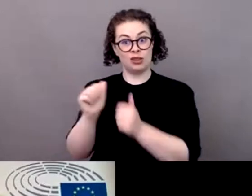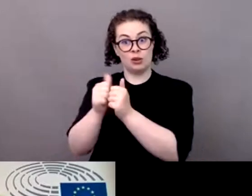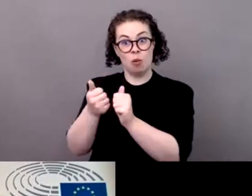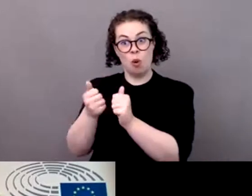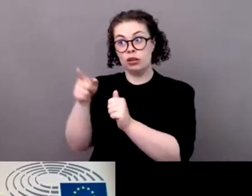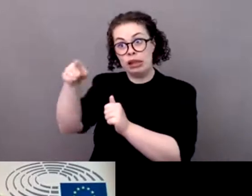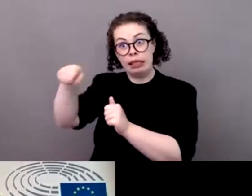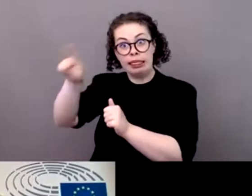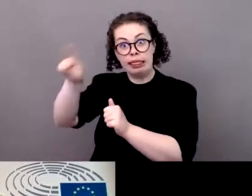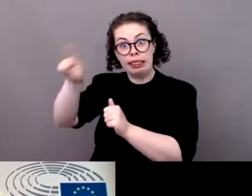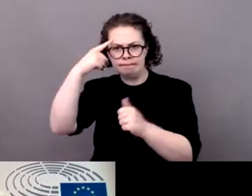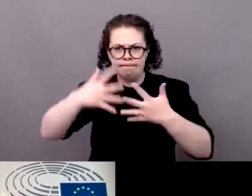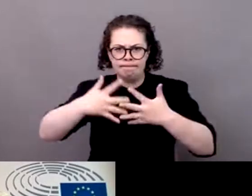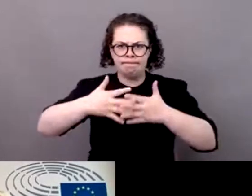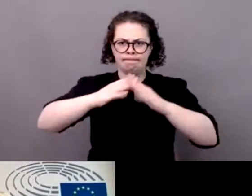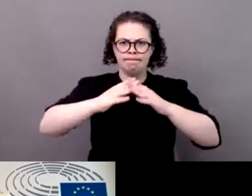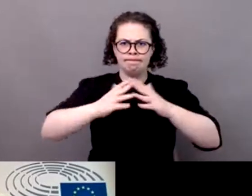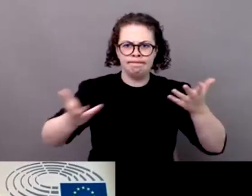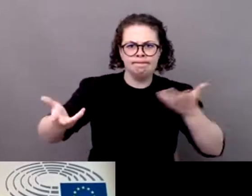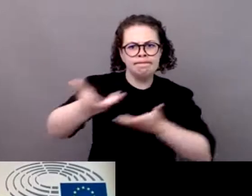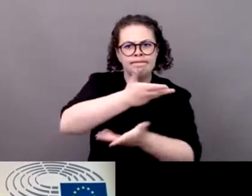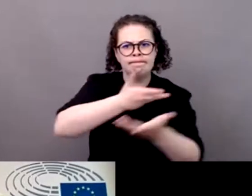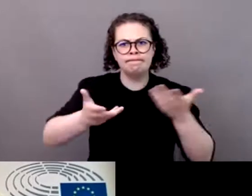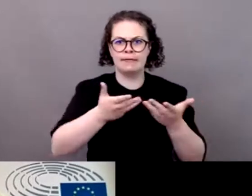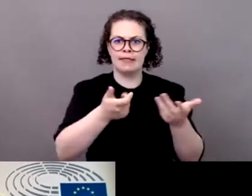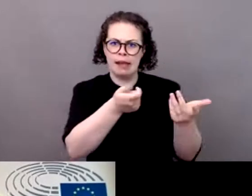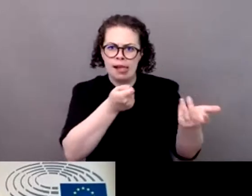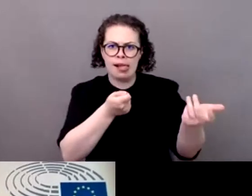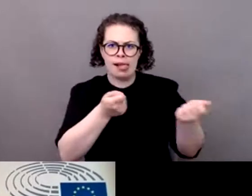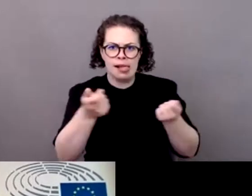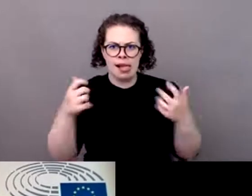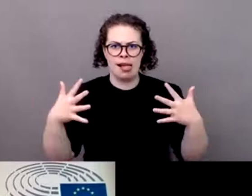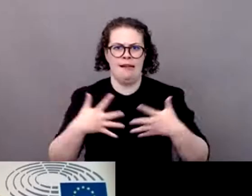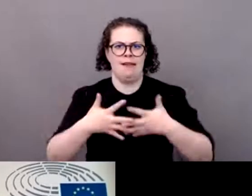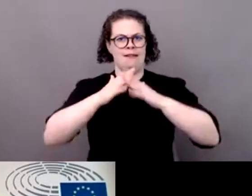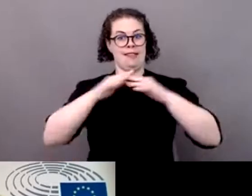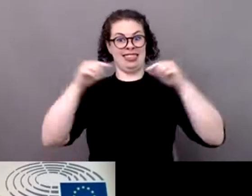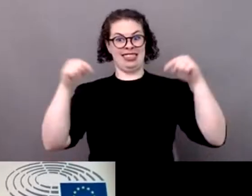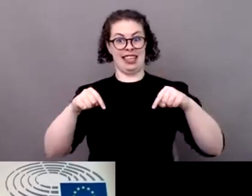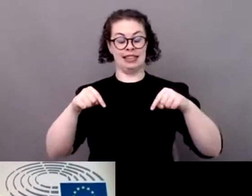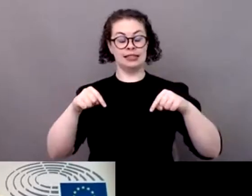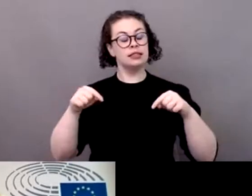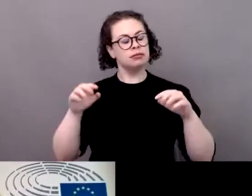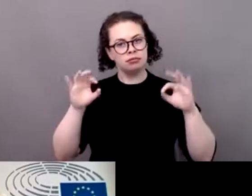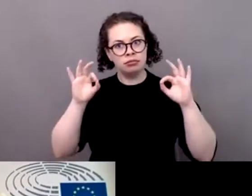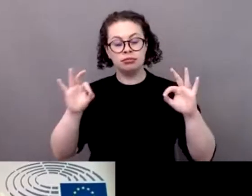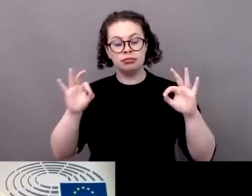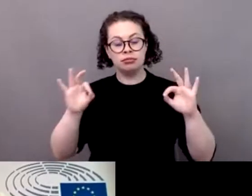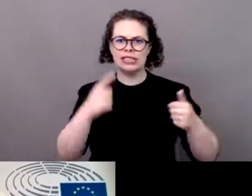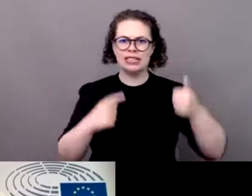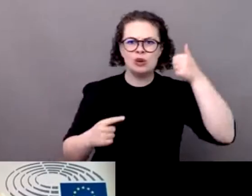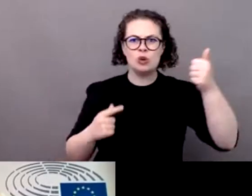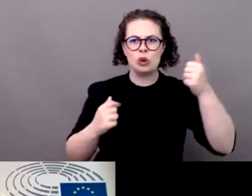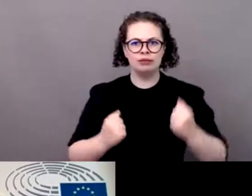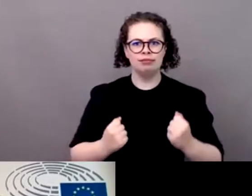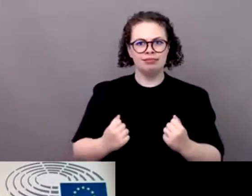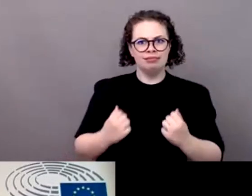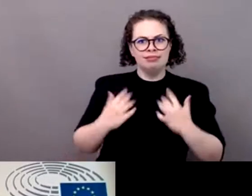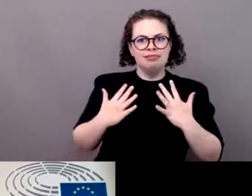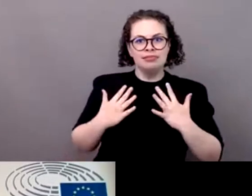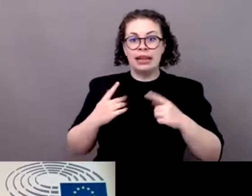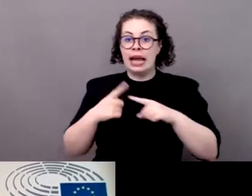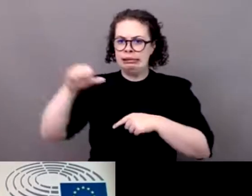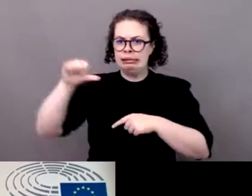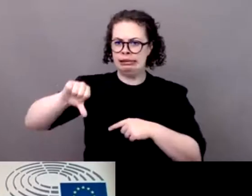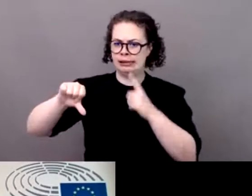opportunity to discuss and exchange ideas and success stories and that's inspiring you know it's about the topic that has an impact both